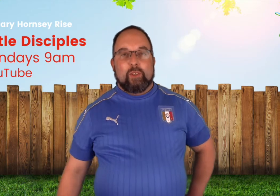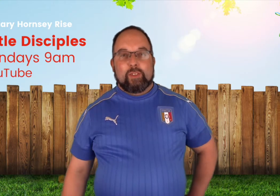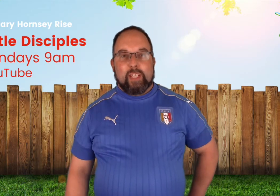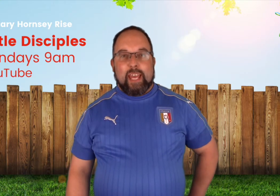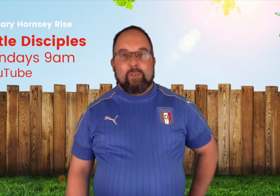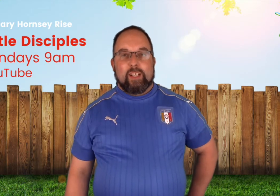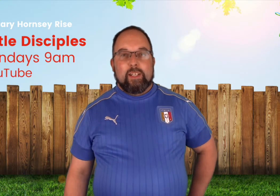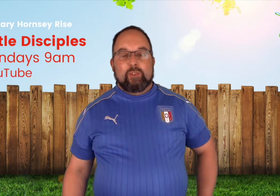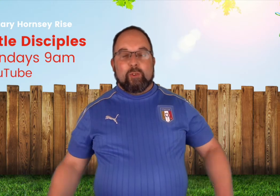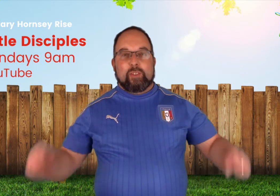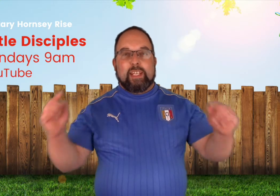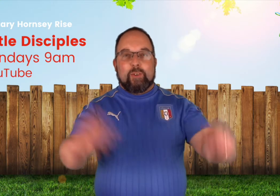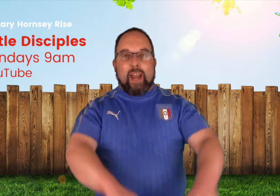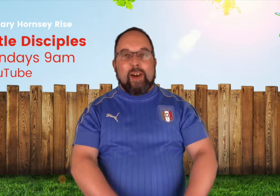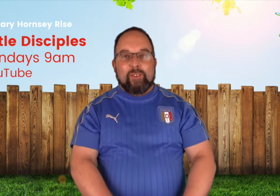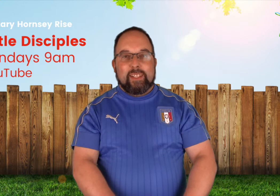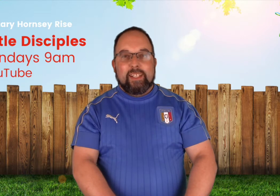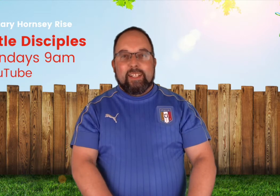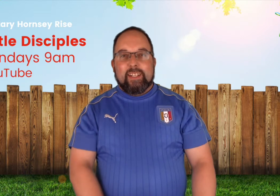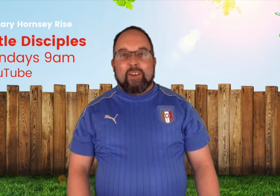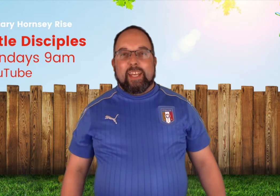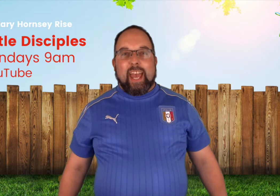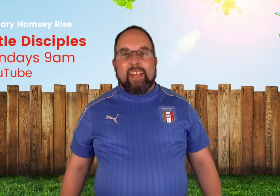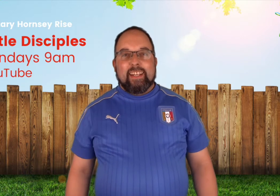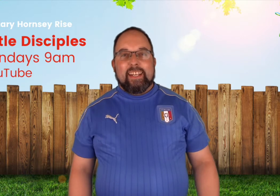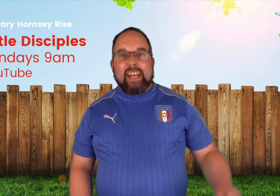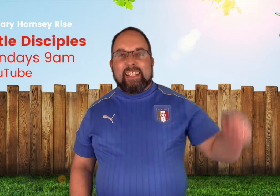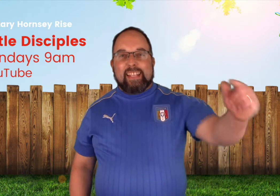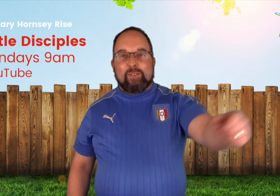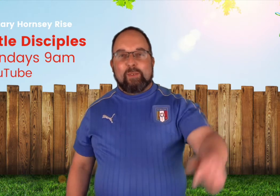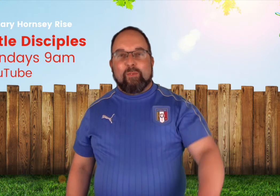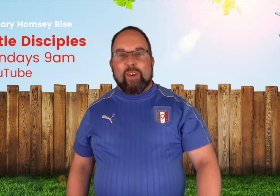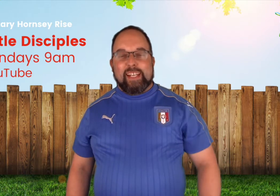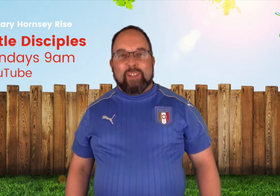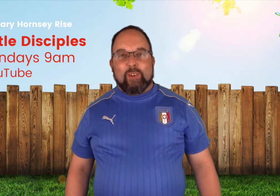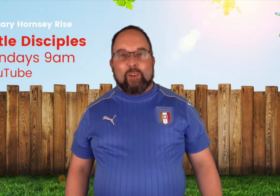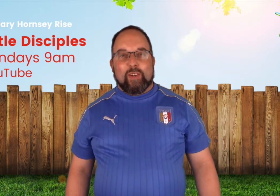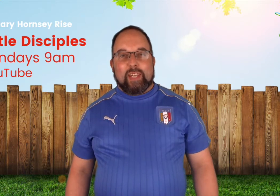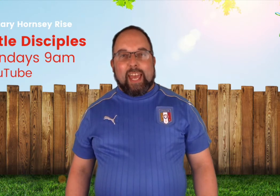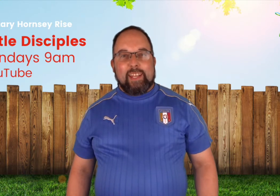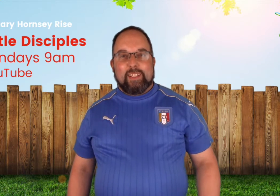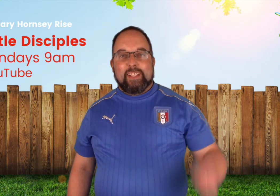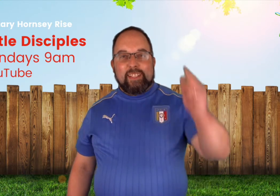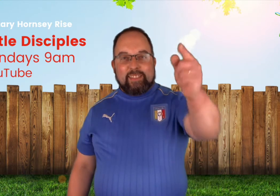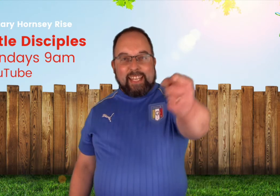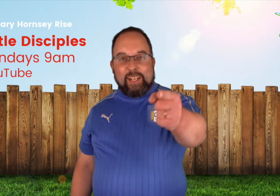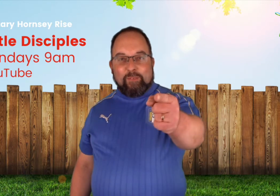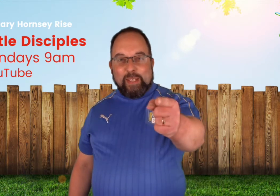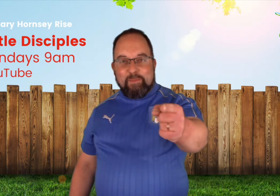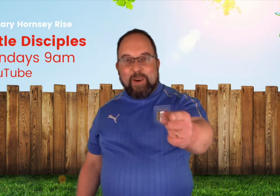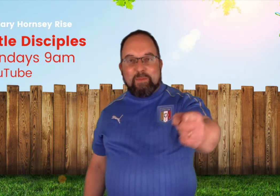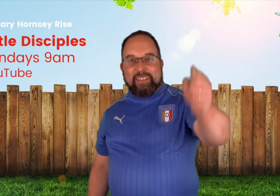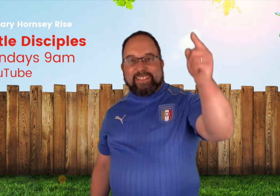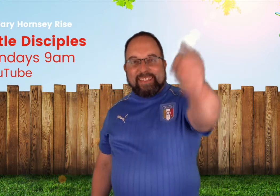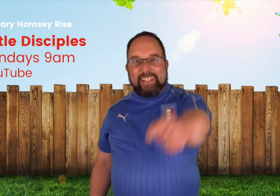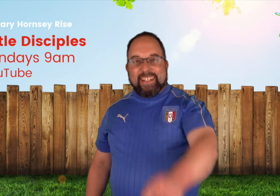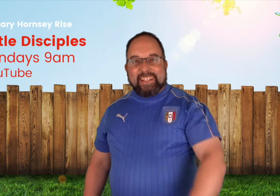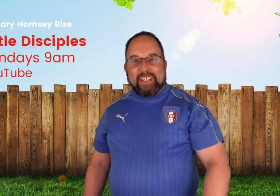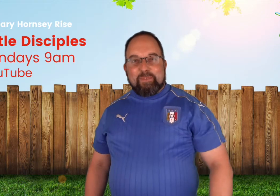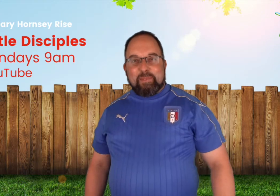together so stick around okay and let's have some fun in the lord okay see in a few moments god bless